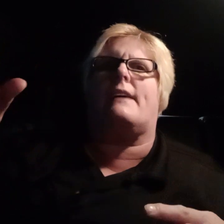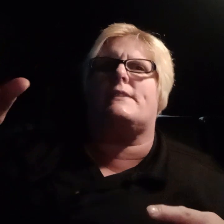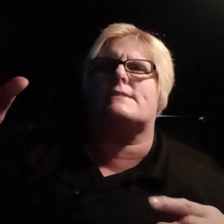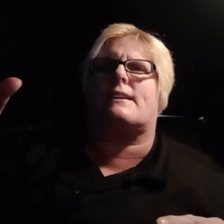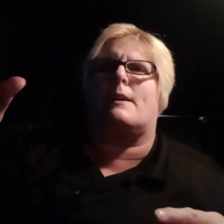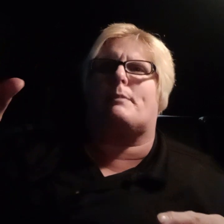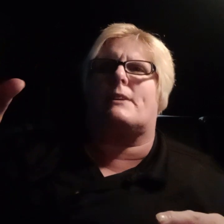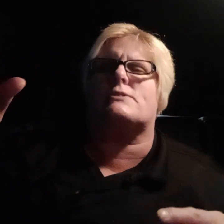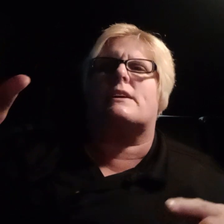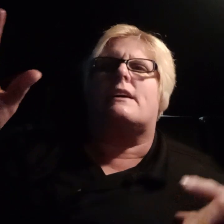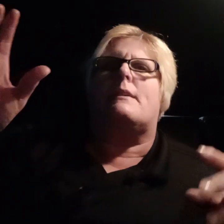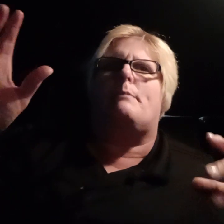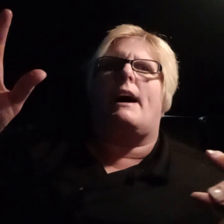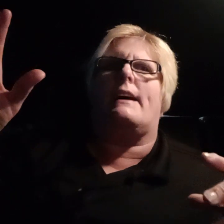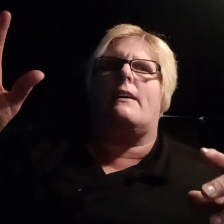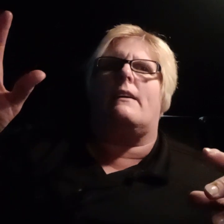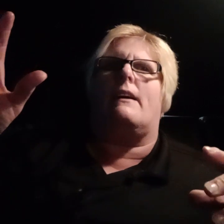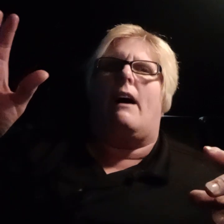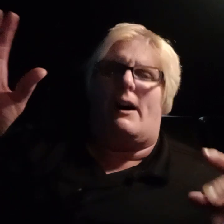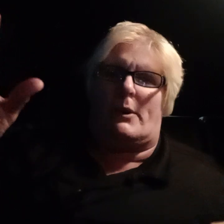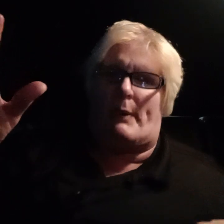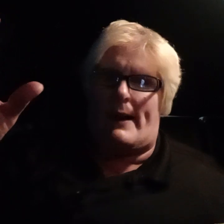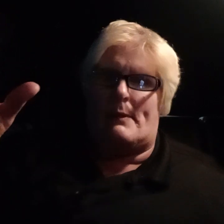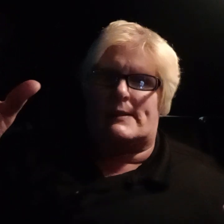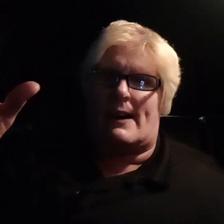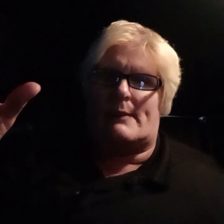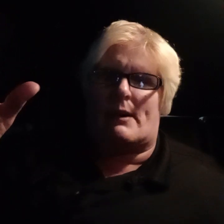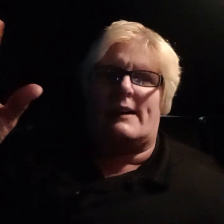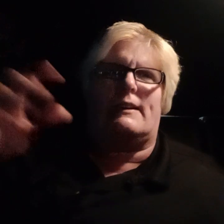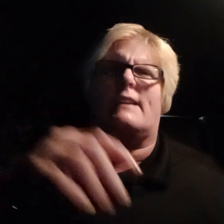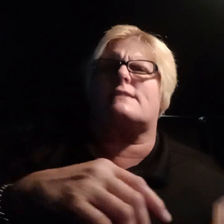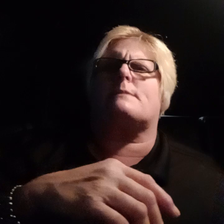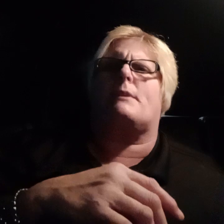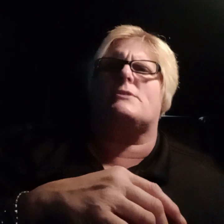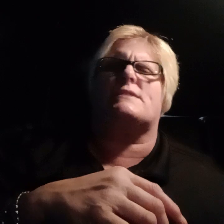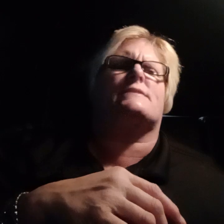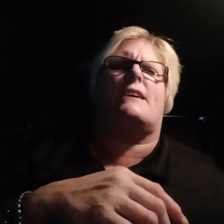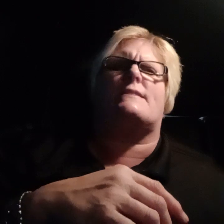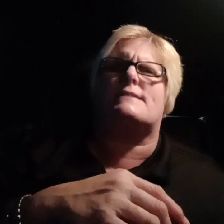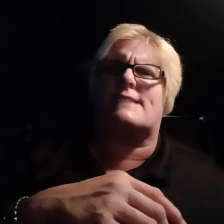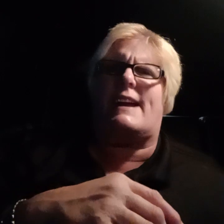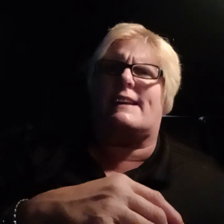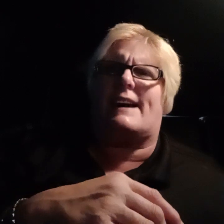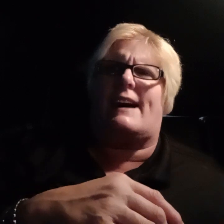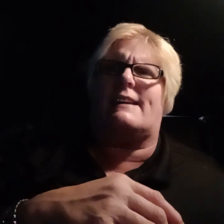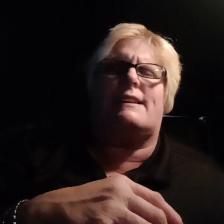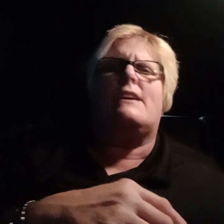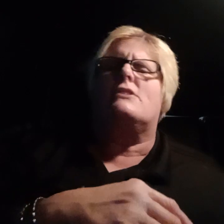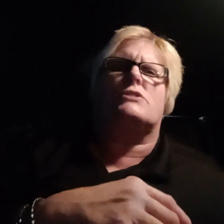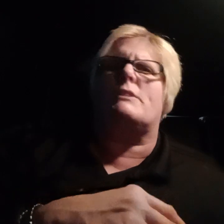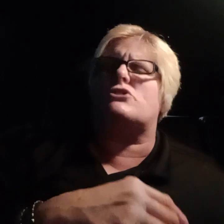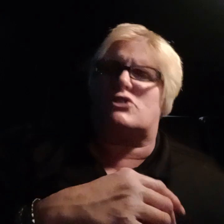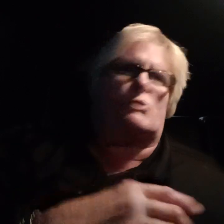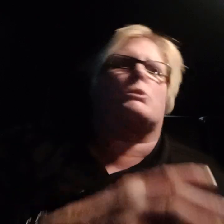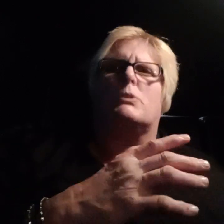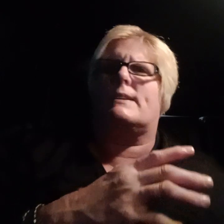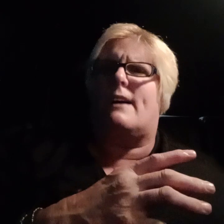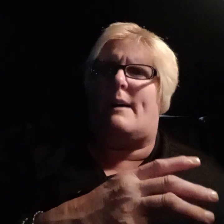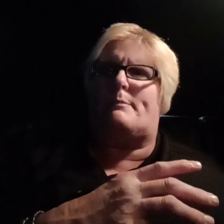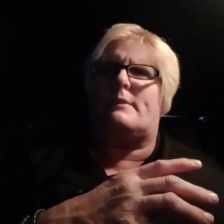have these car parts by Autorama time, right? And he supposedly started sanding on it. So he screwed it up,